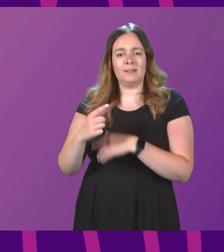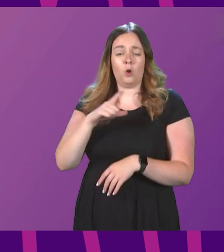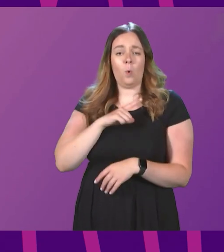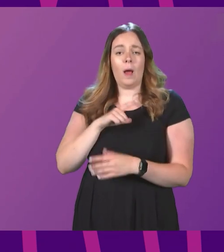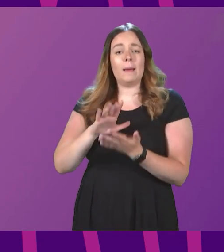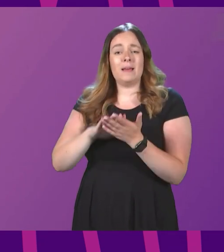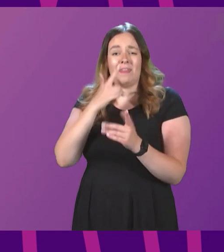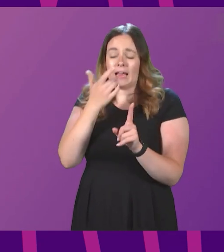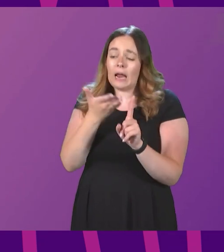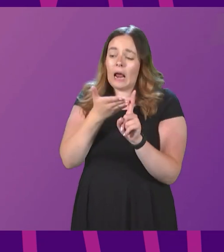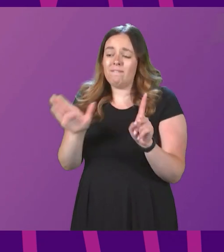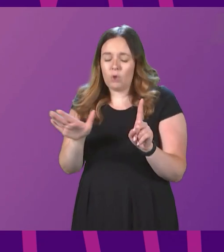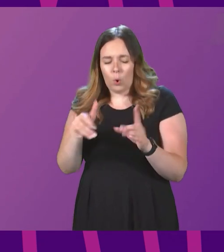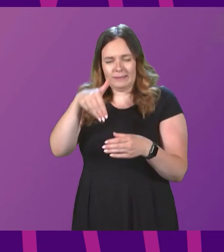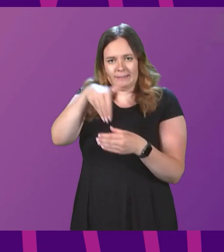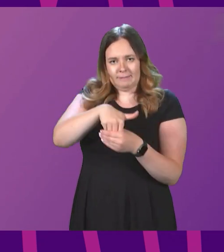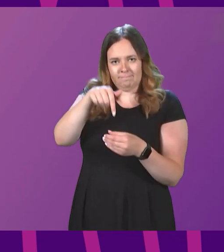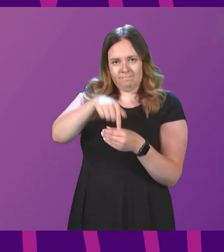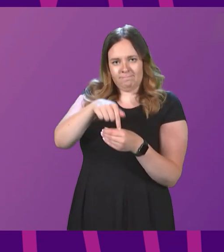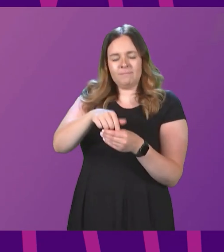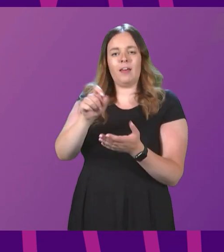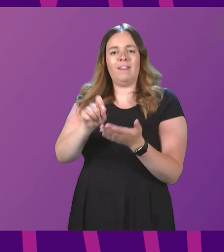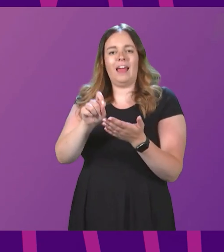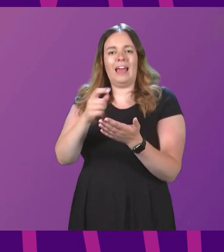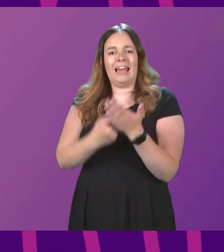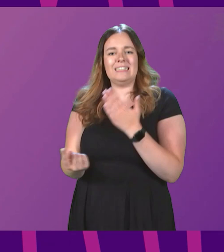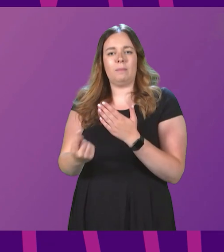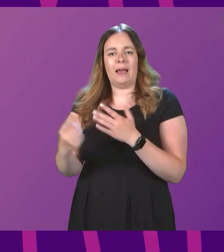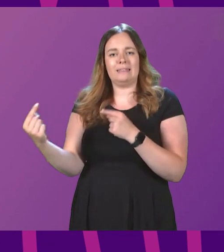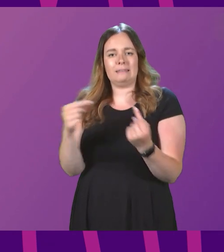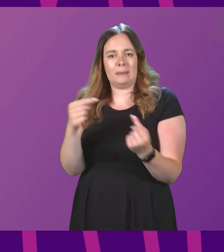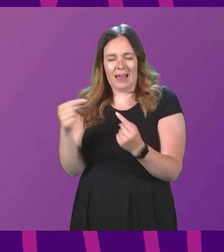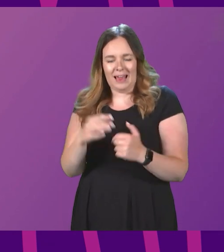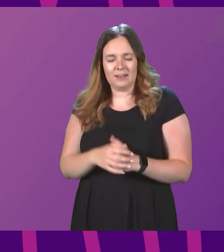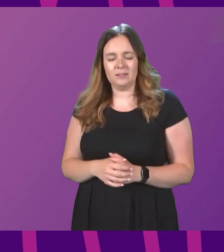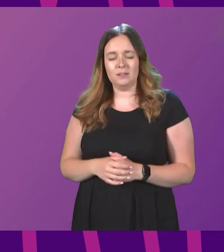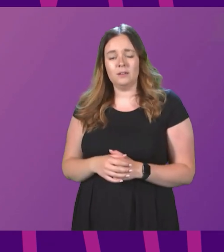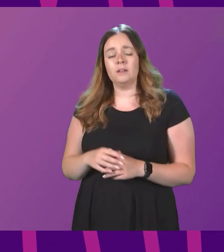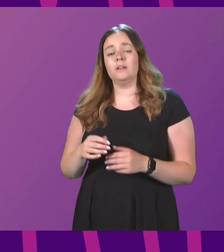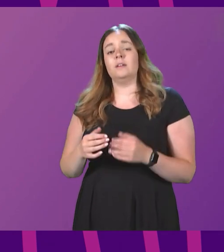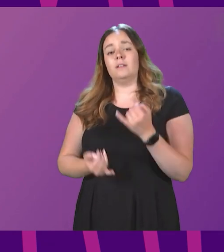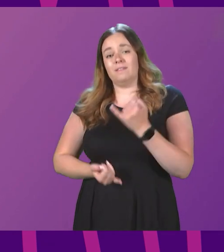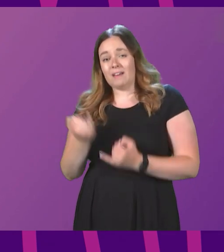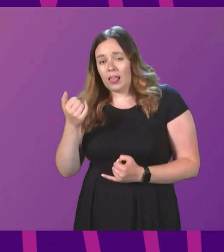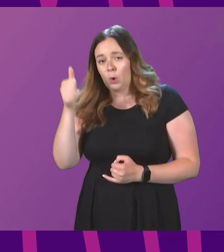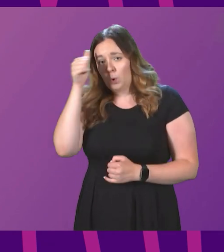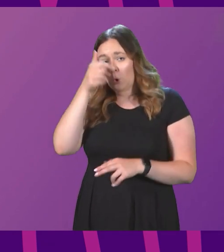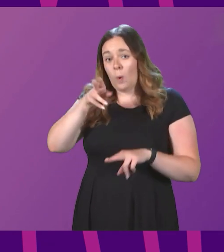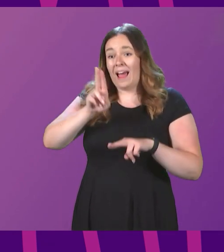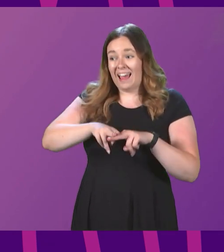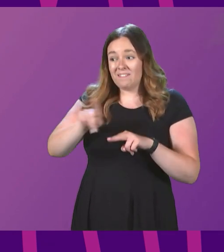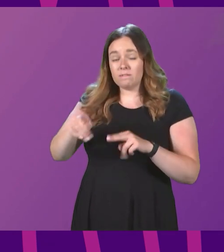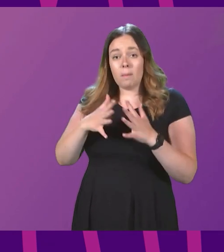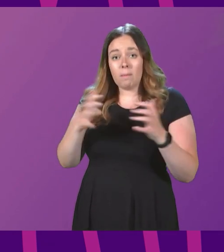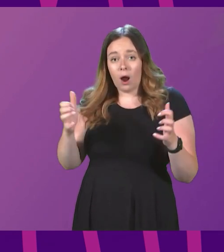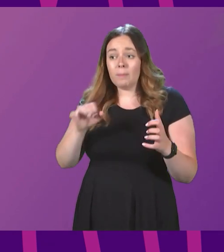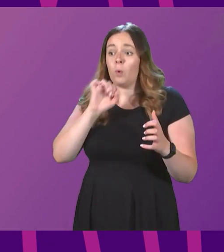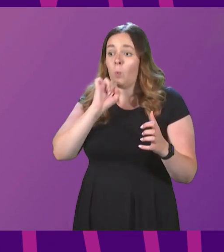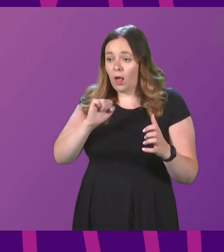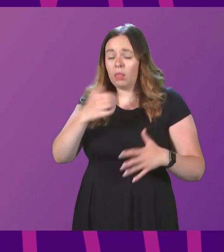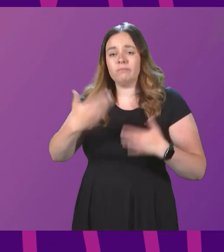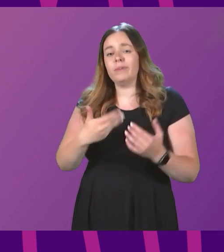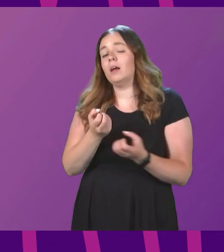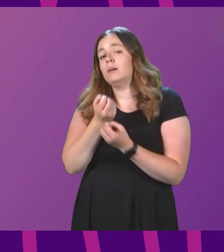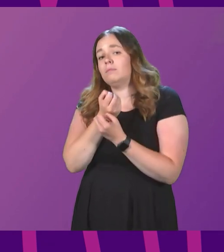substance of the independence debate. Finally, we know that if this parliament does seek to legislate without a section 30